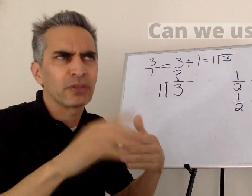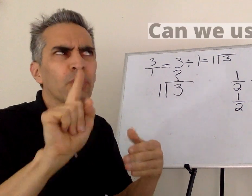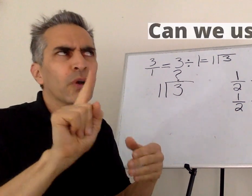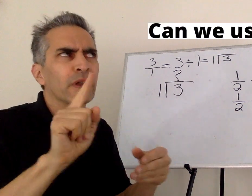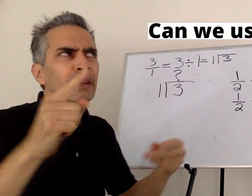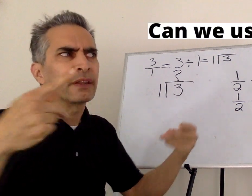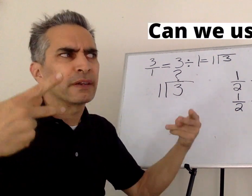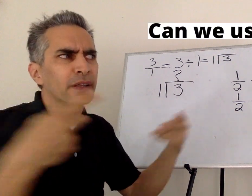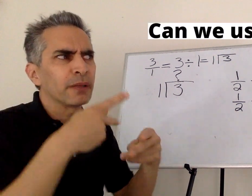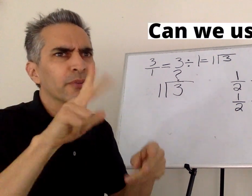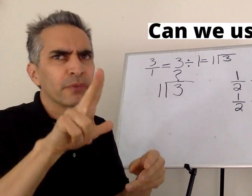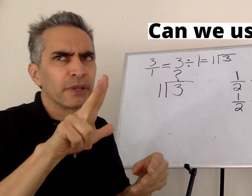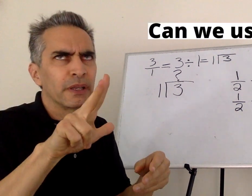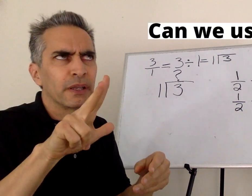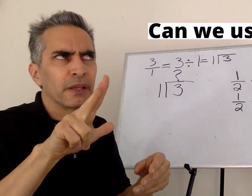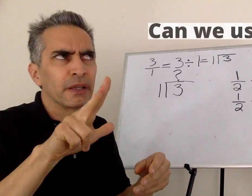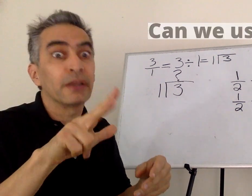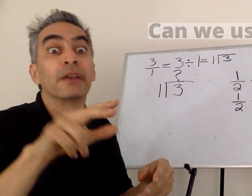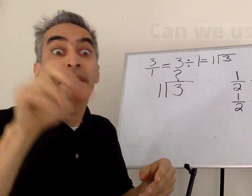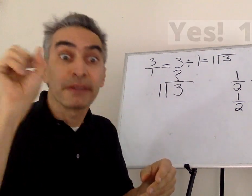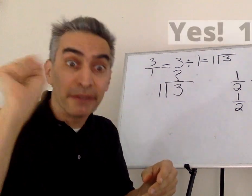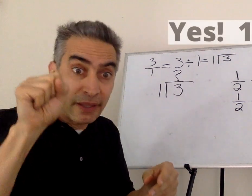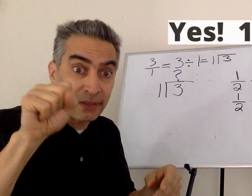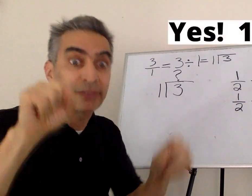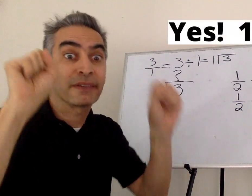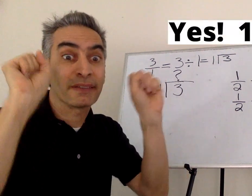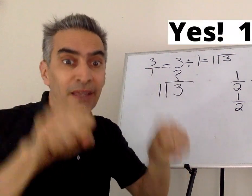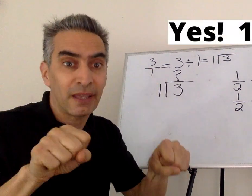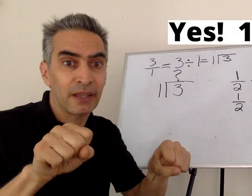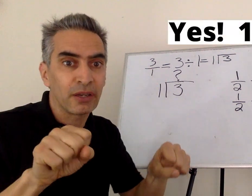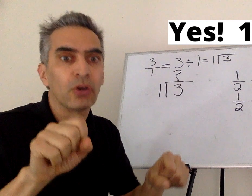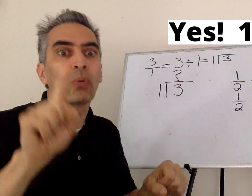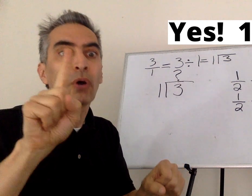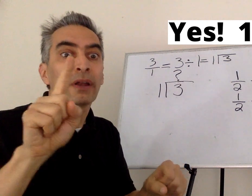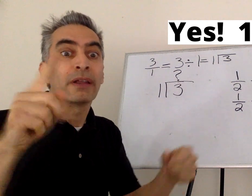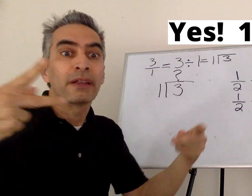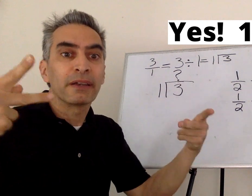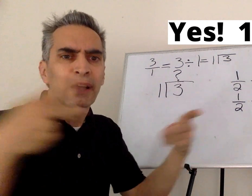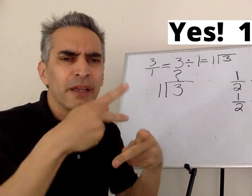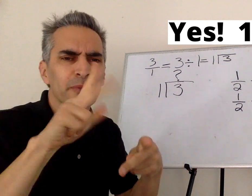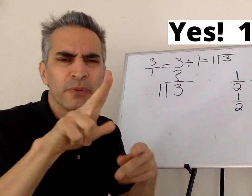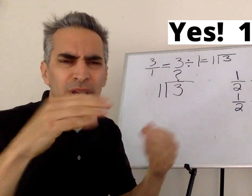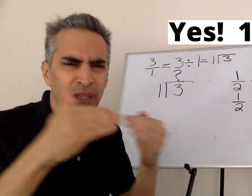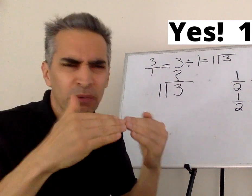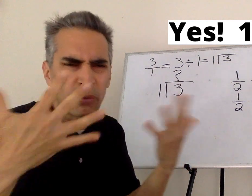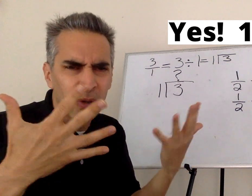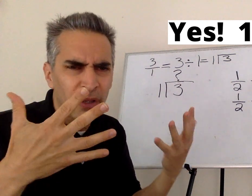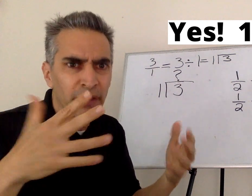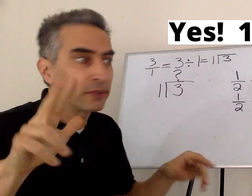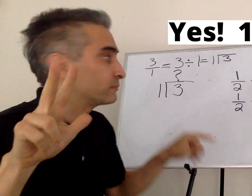Next, one times three. Yes, we can. One times three equals